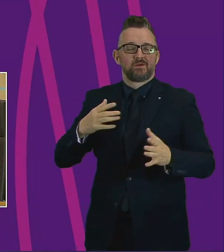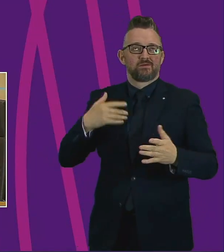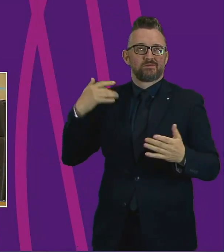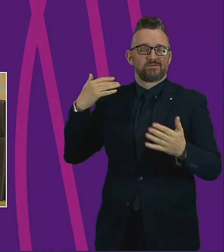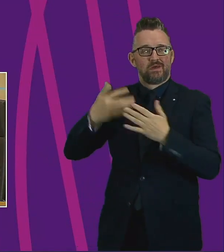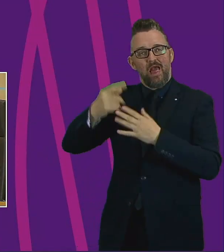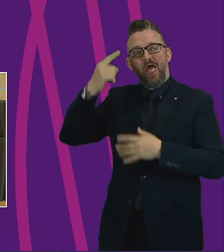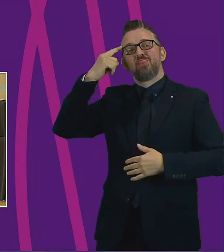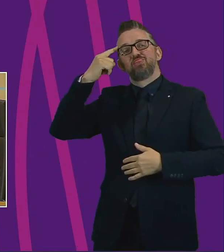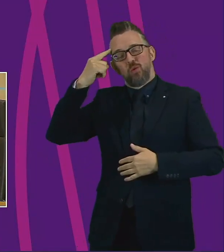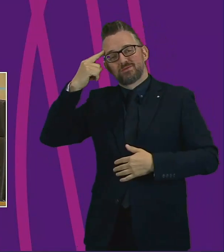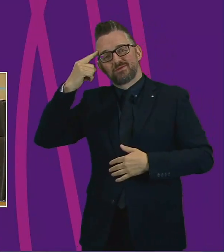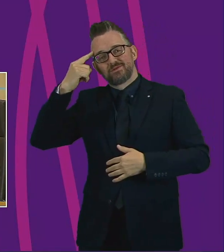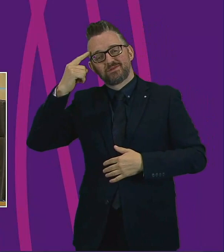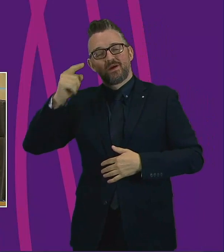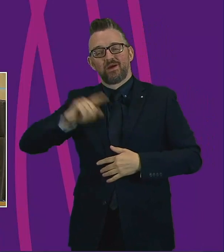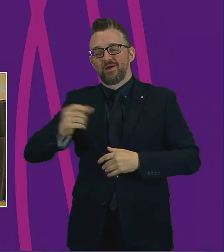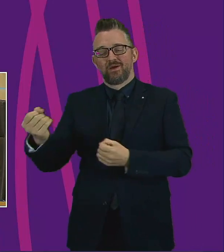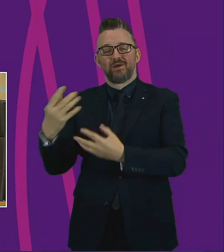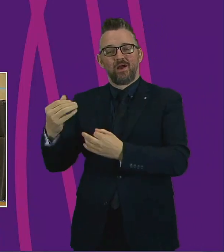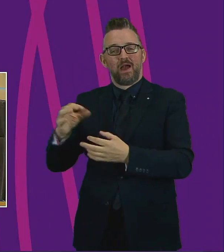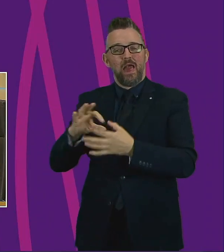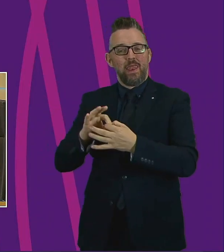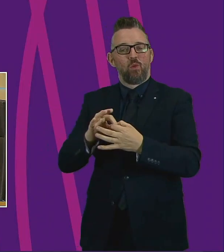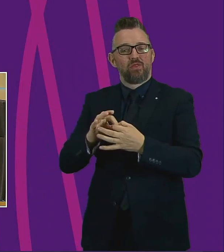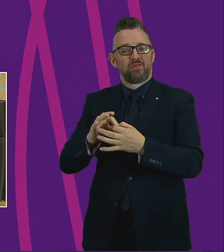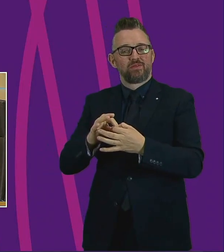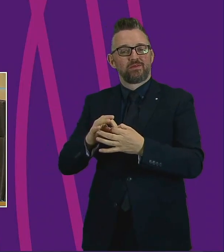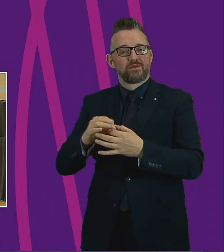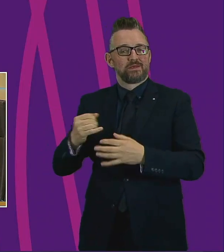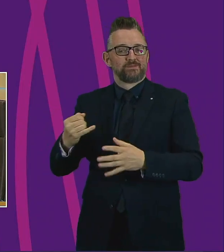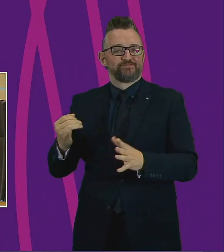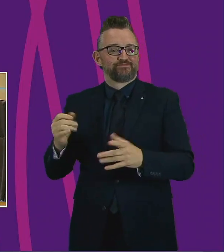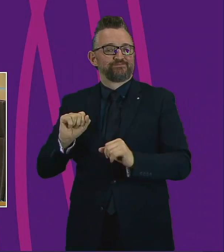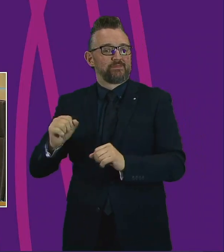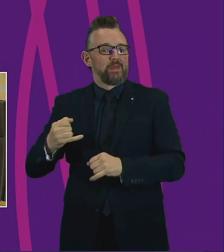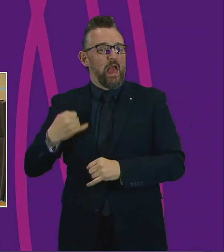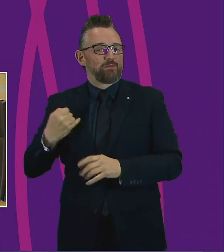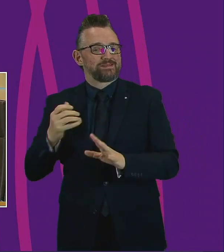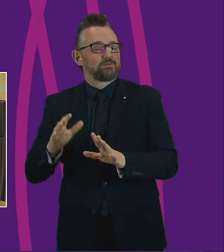automatically came out with that phrase. And it was nice to see I was obeyed so readily.